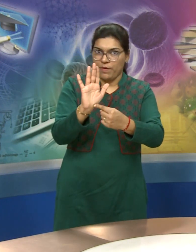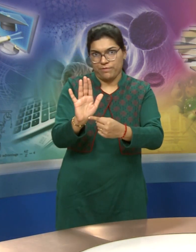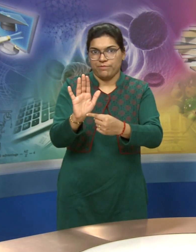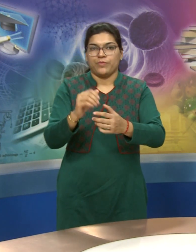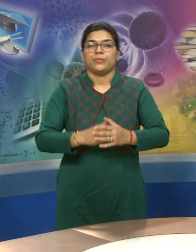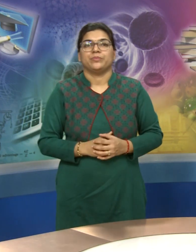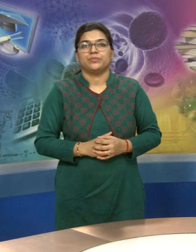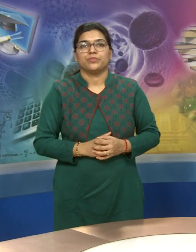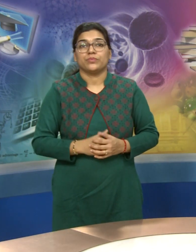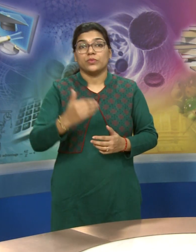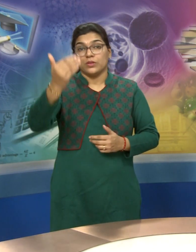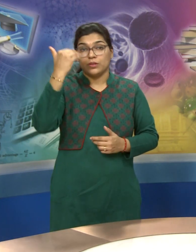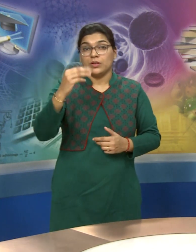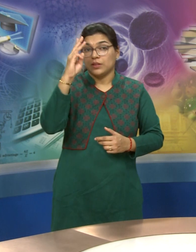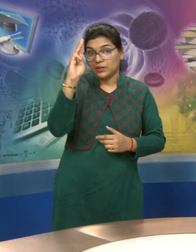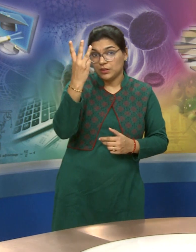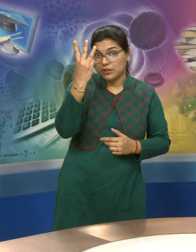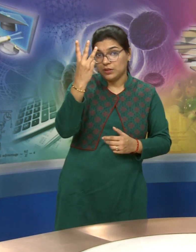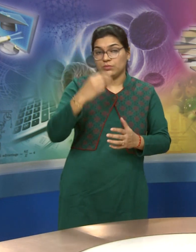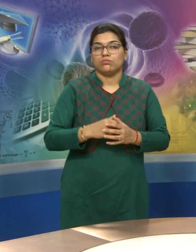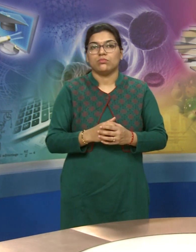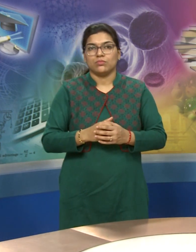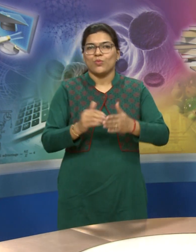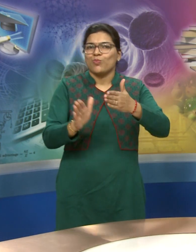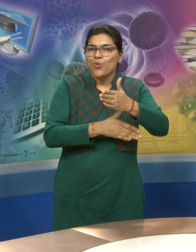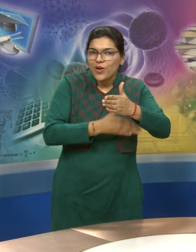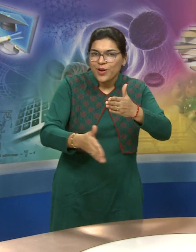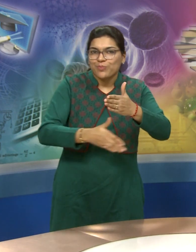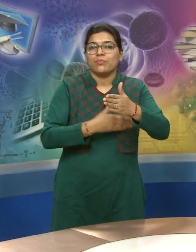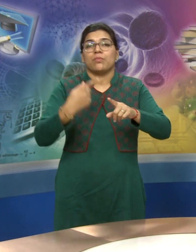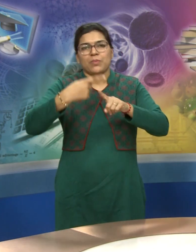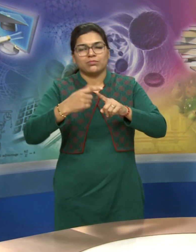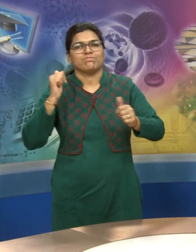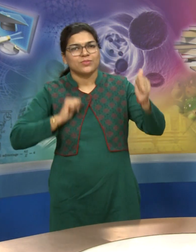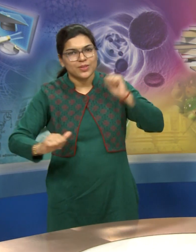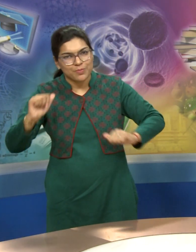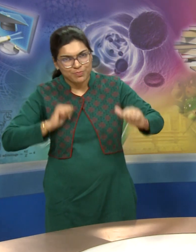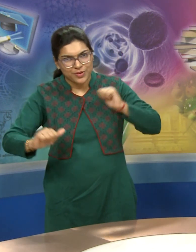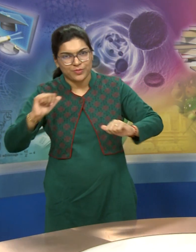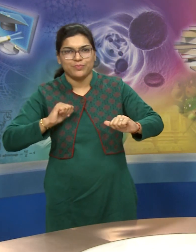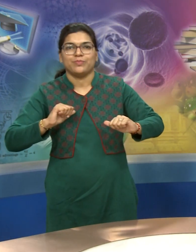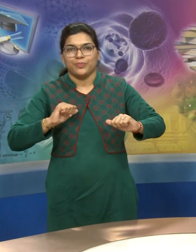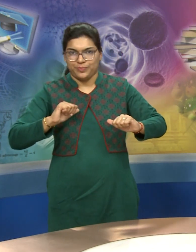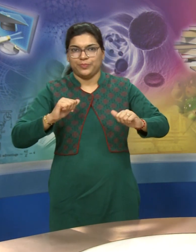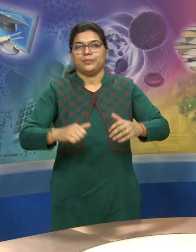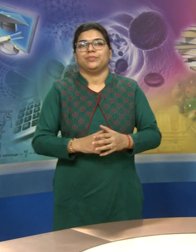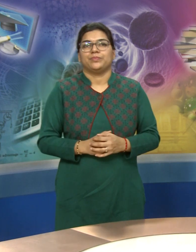point 3 poems and drama skits